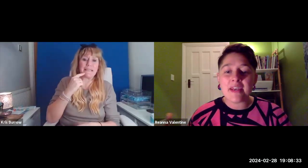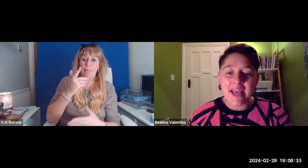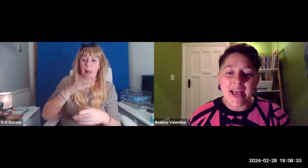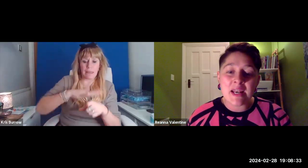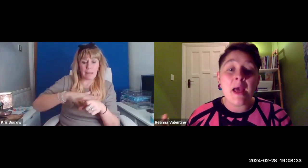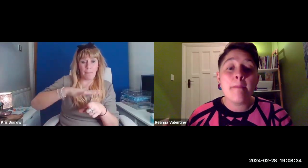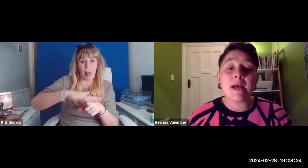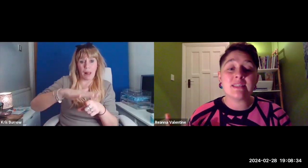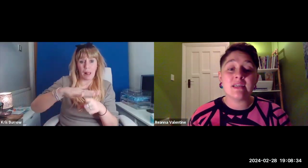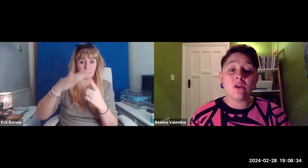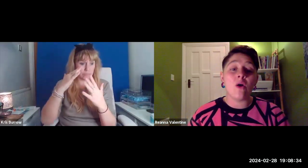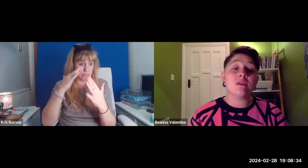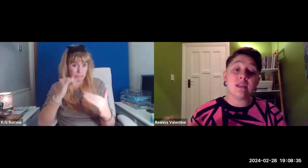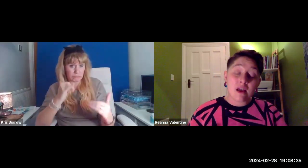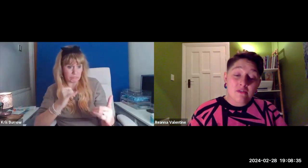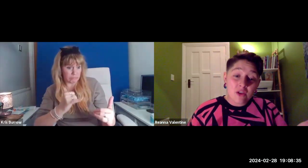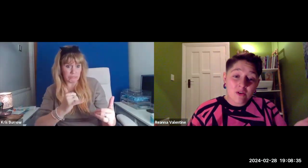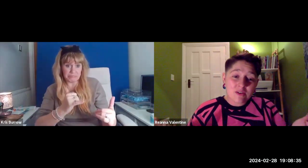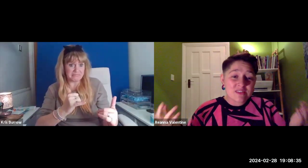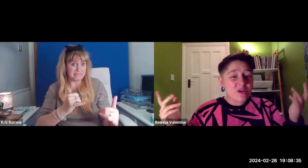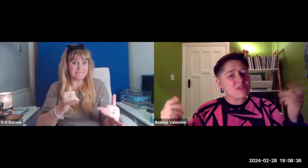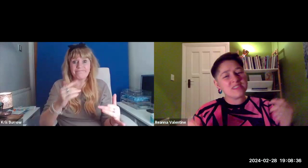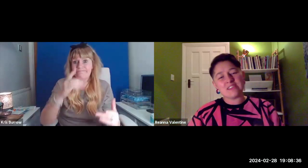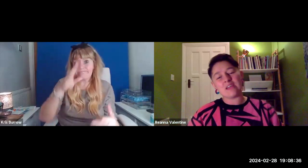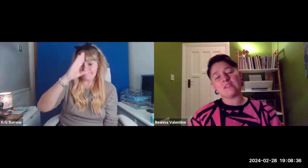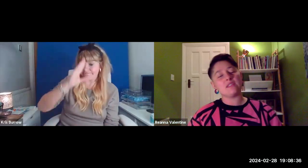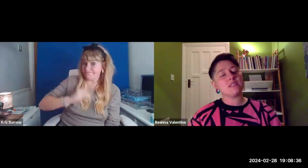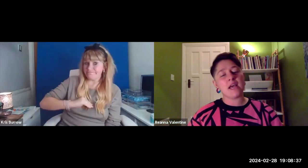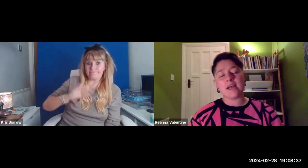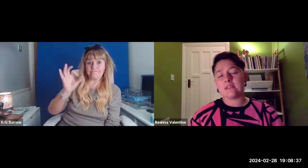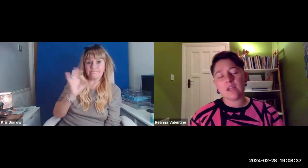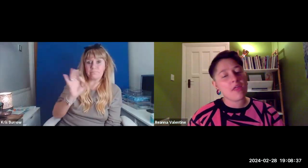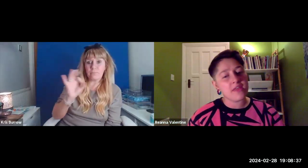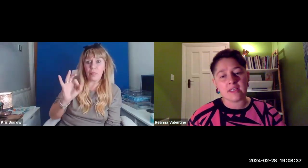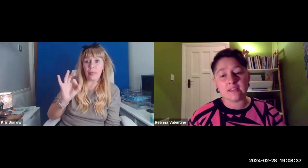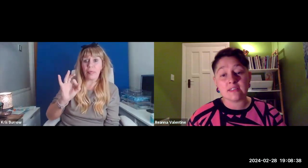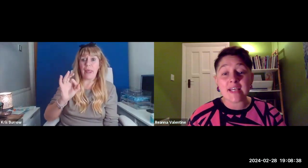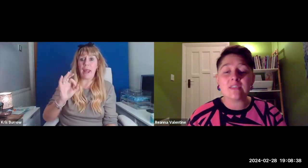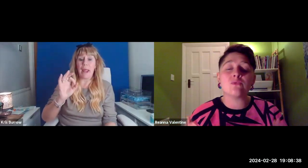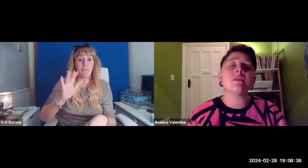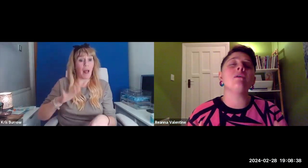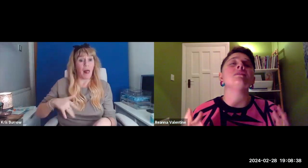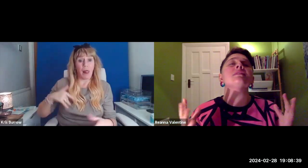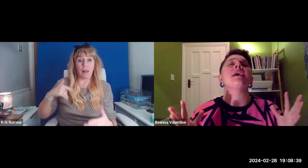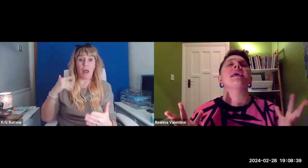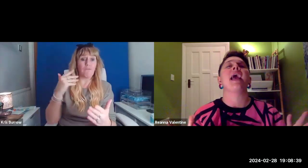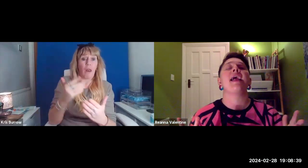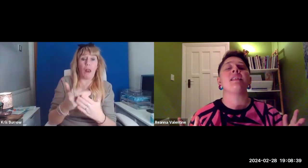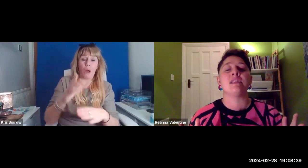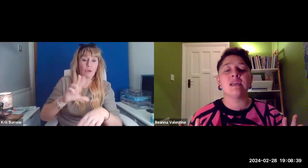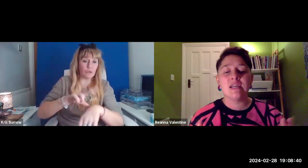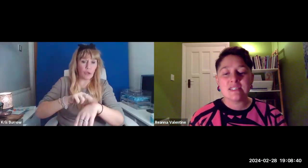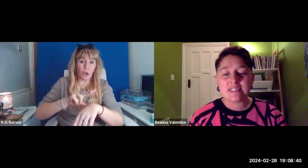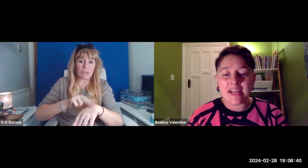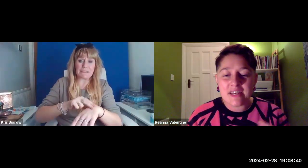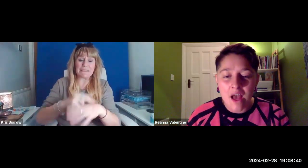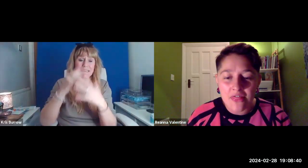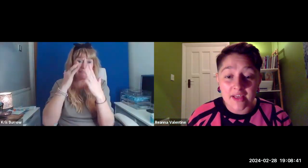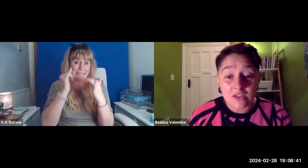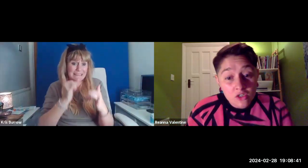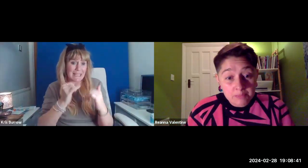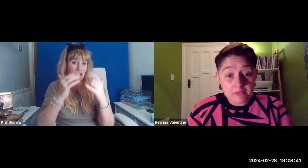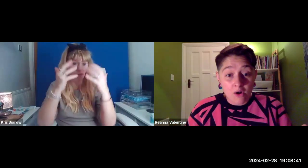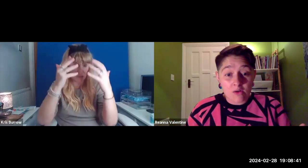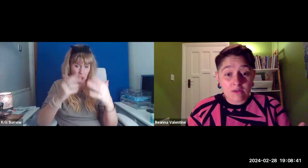But then again, better not. Lifelong doctors understand nothing. Test results again say